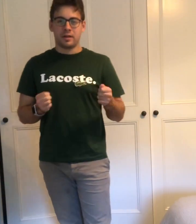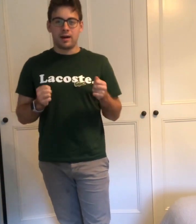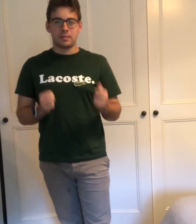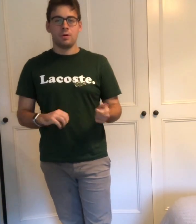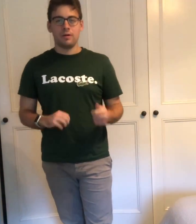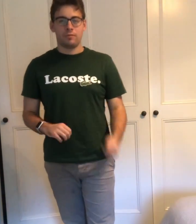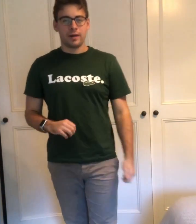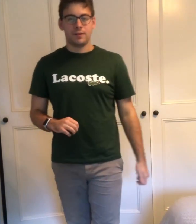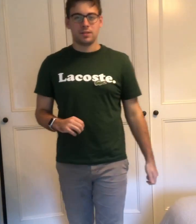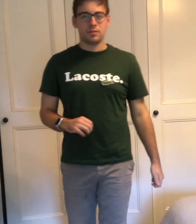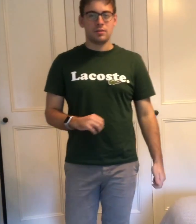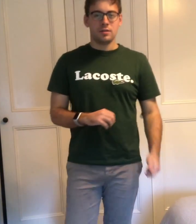Perth when I visited.